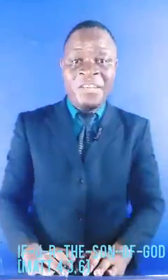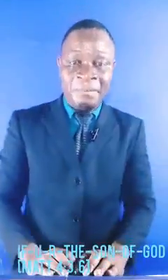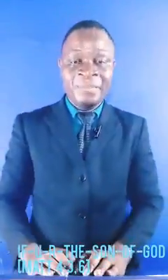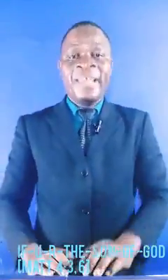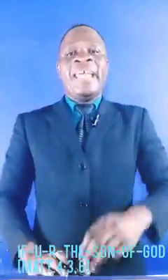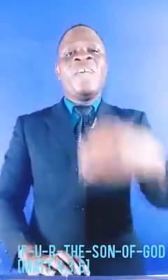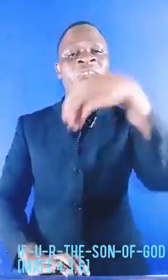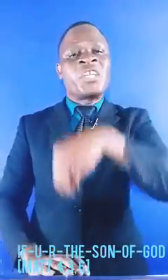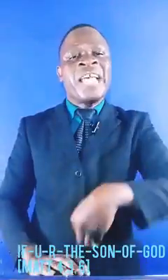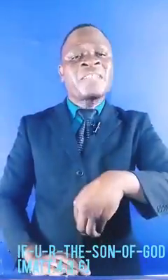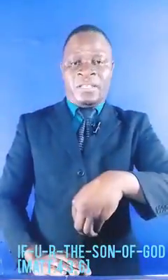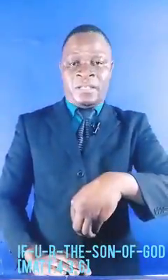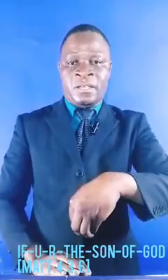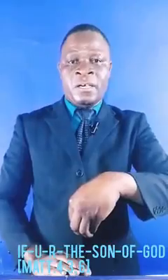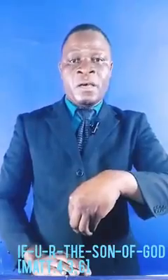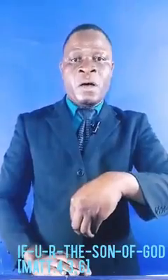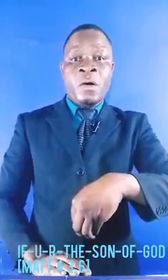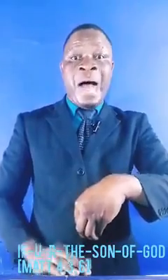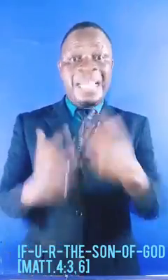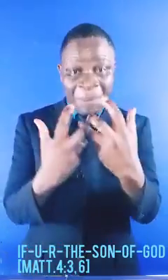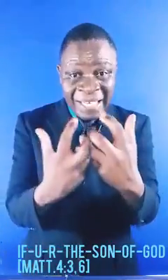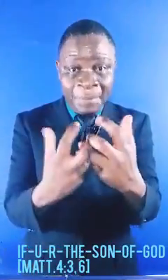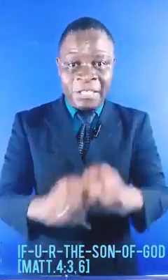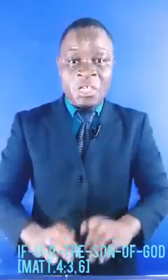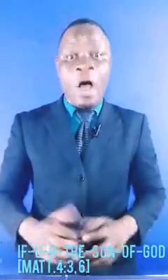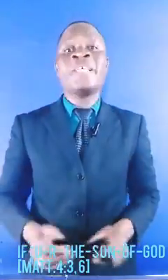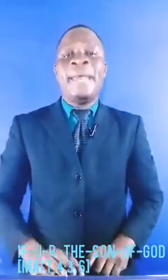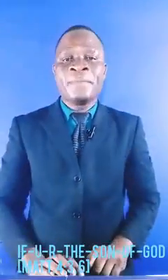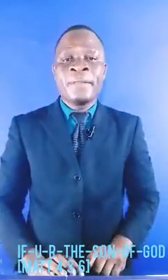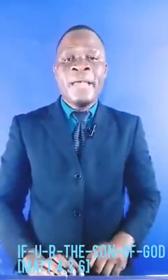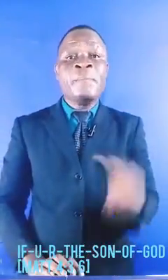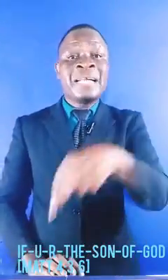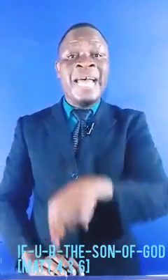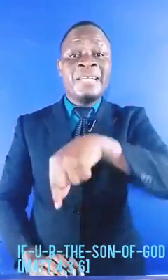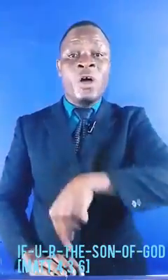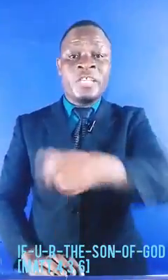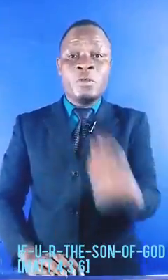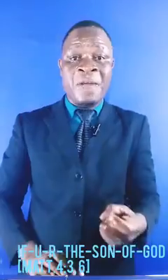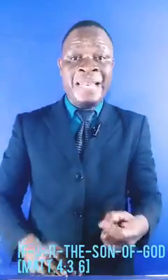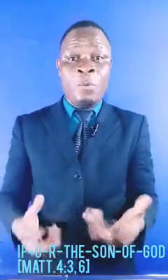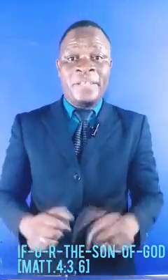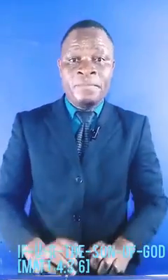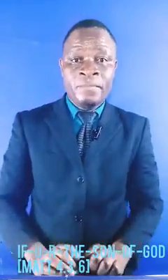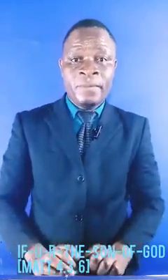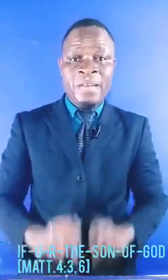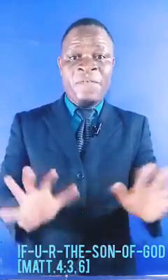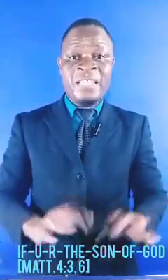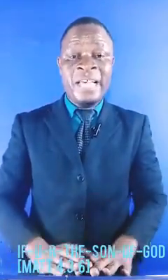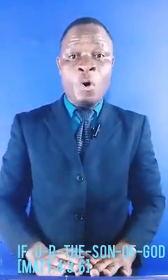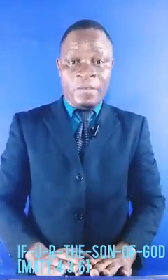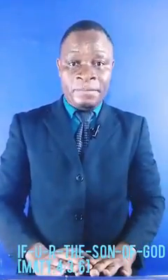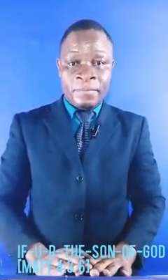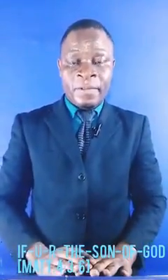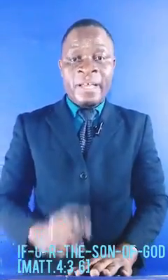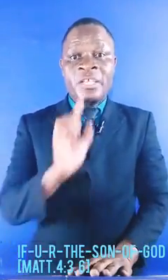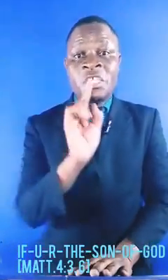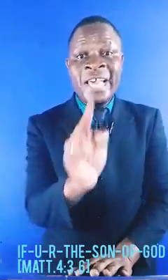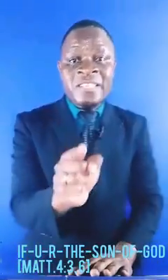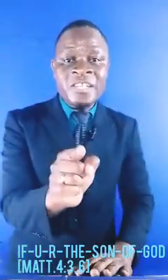danger. If Jesus, had been tempted to say, Okay, I'm going to take the stones into bread, and I'll eat, and my fasting is over. Jesus,